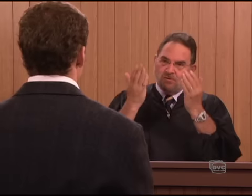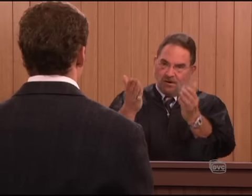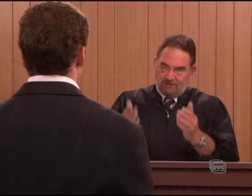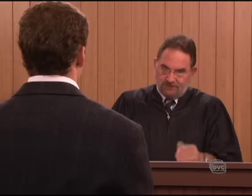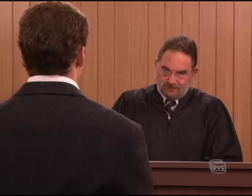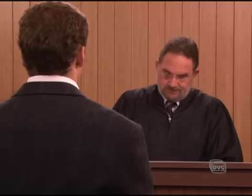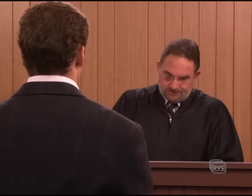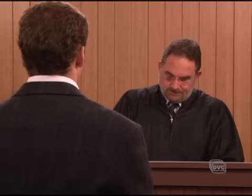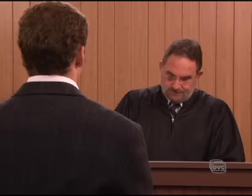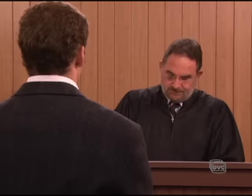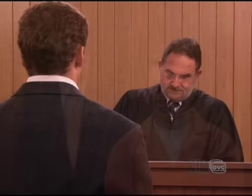offer.